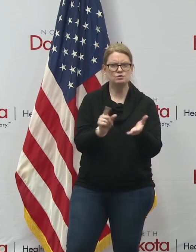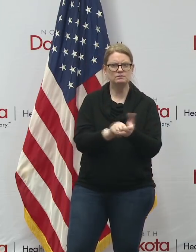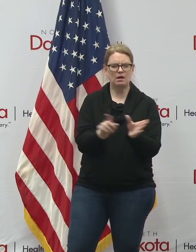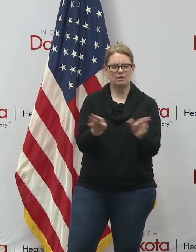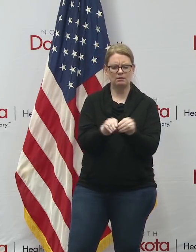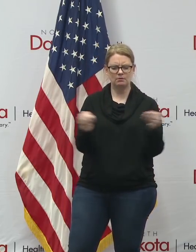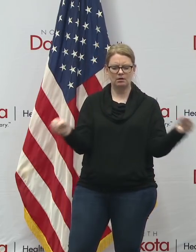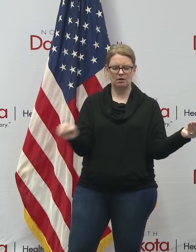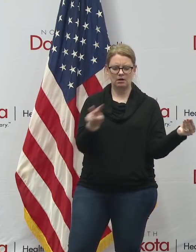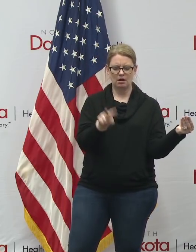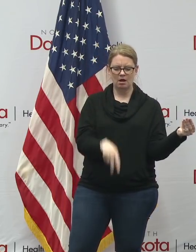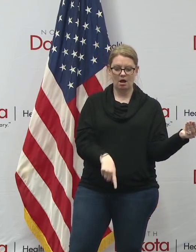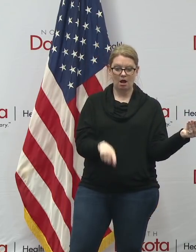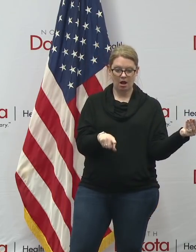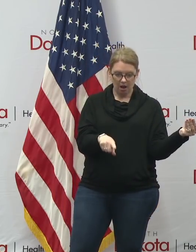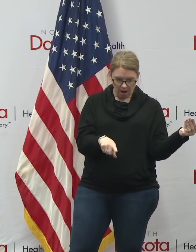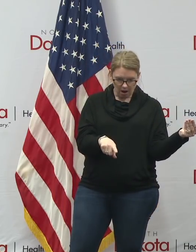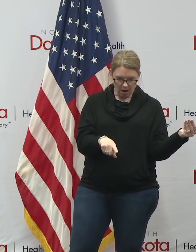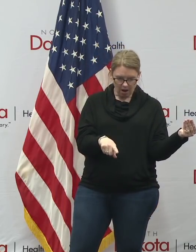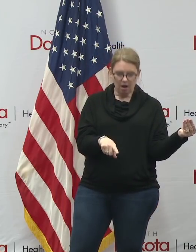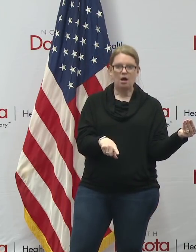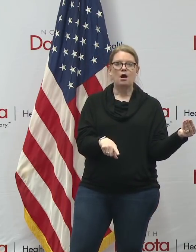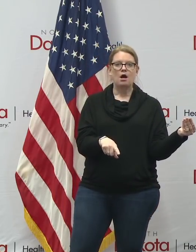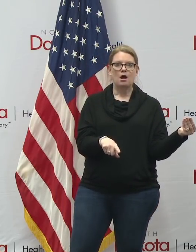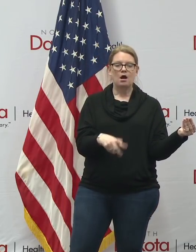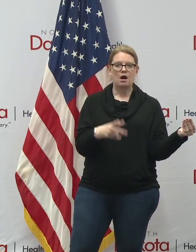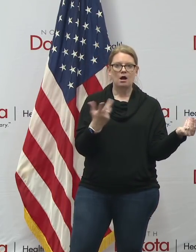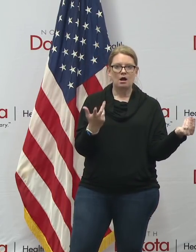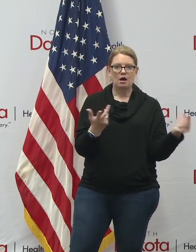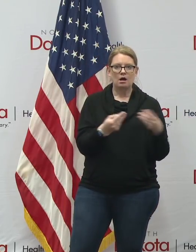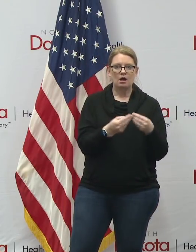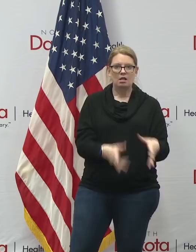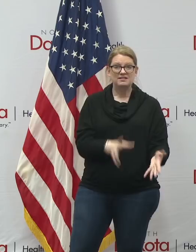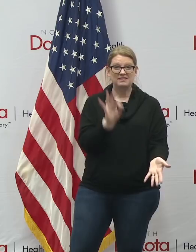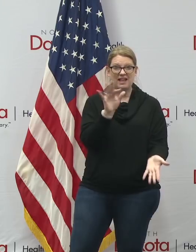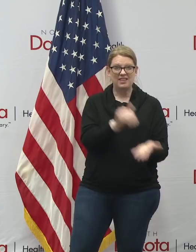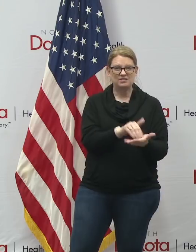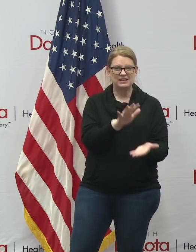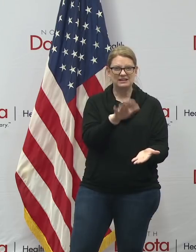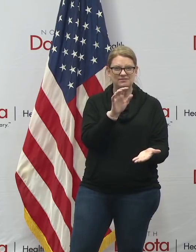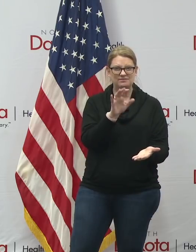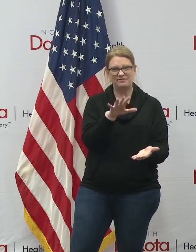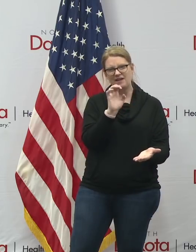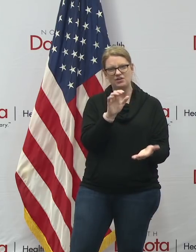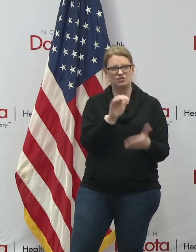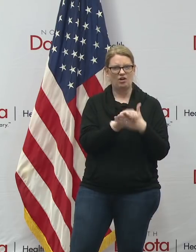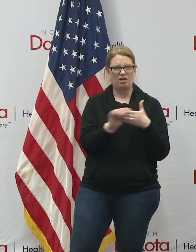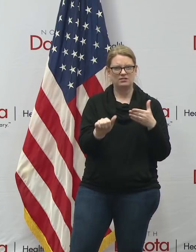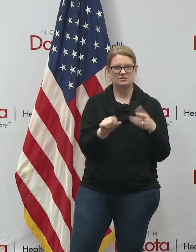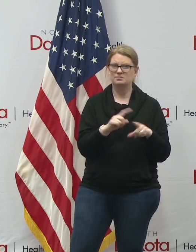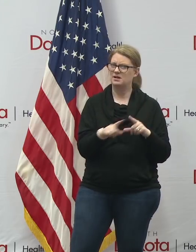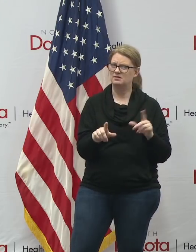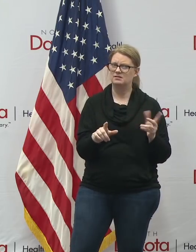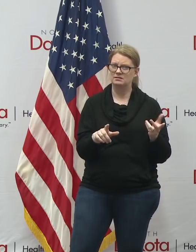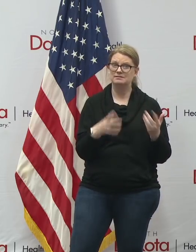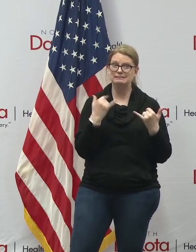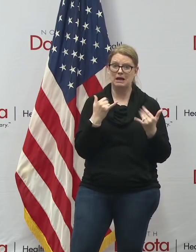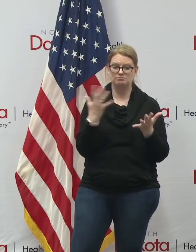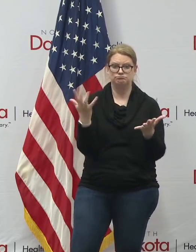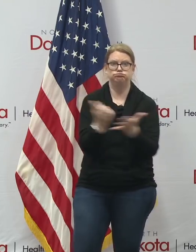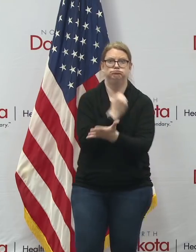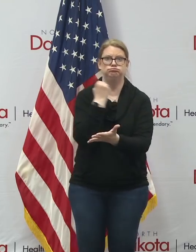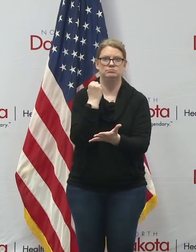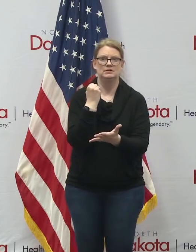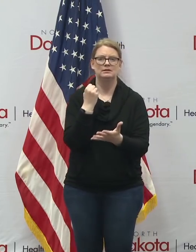she would be out nine thousand five hundred dollars and so please help spread the word as much as you possibly can